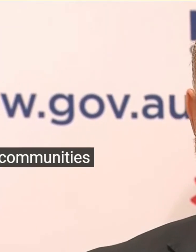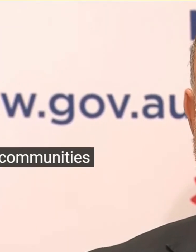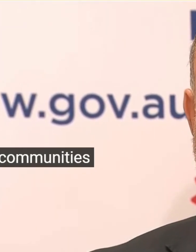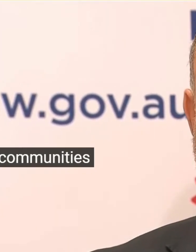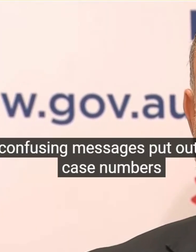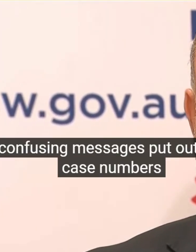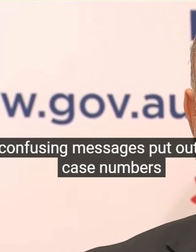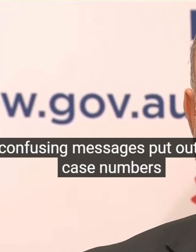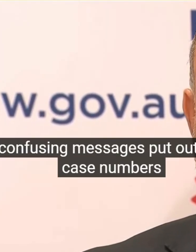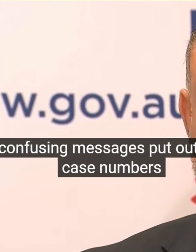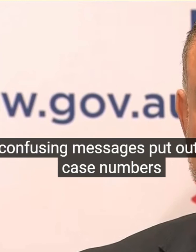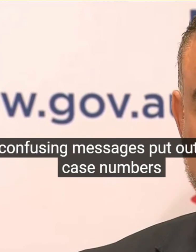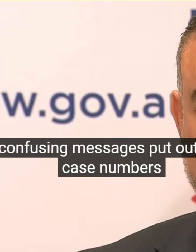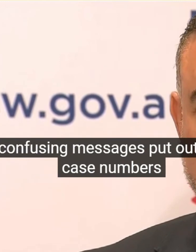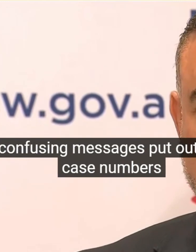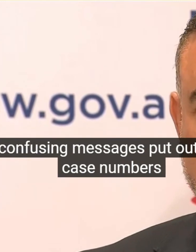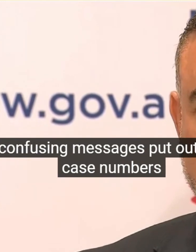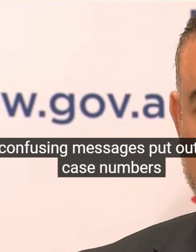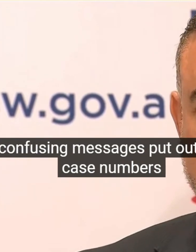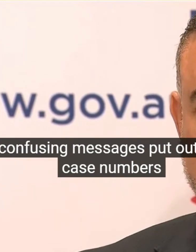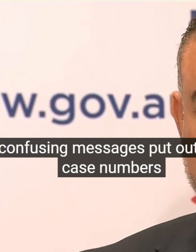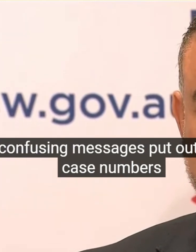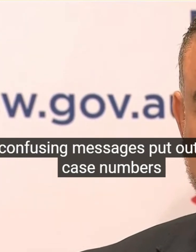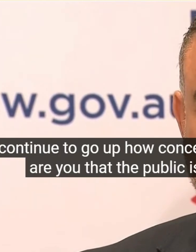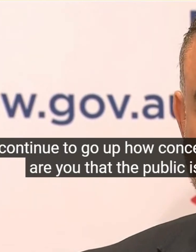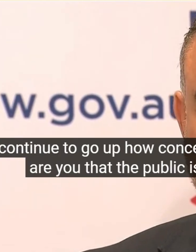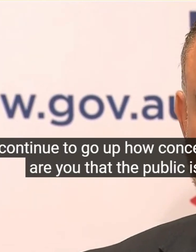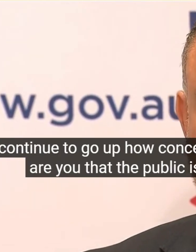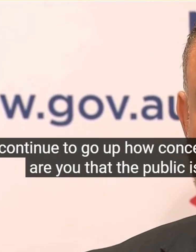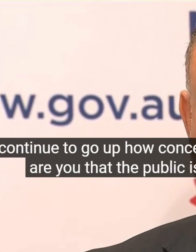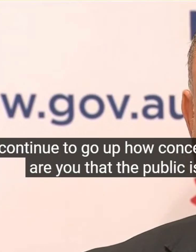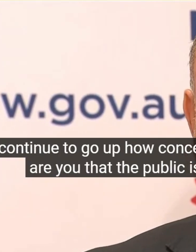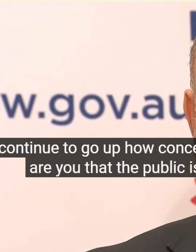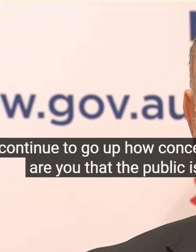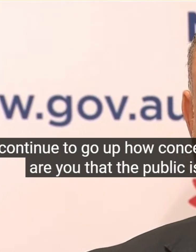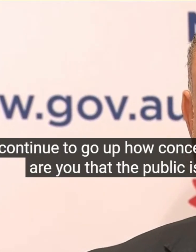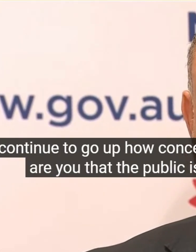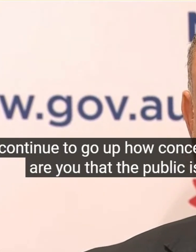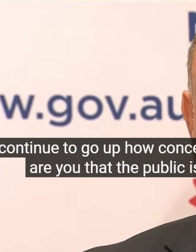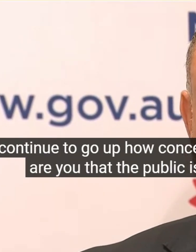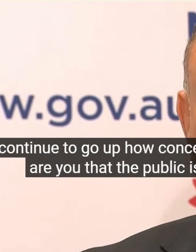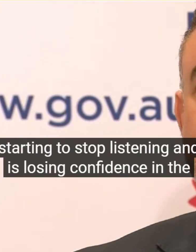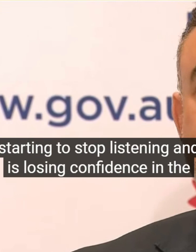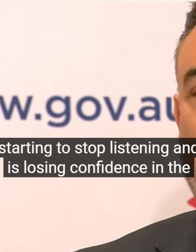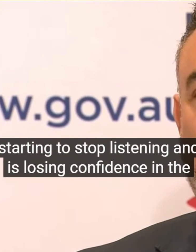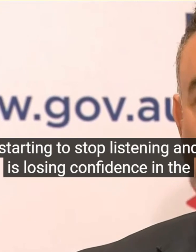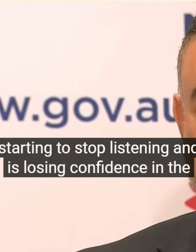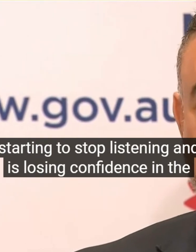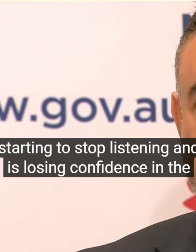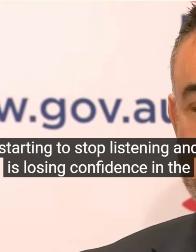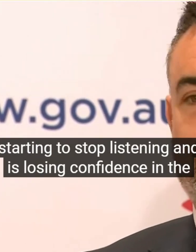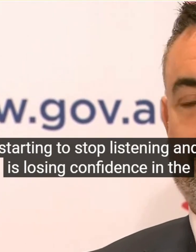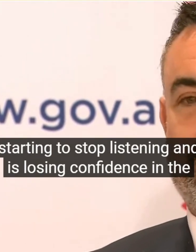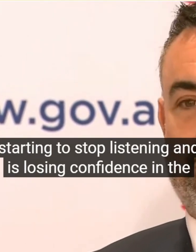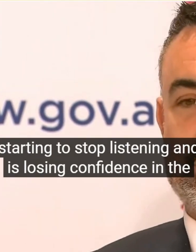Continue To Go Up How Concerned Are You That The Public Is Starting To Stop Listening And Is Losing Confidence In The Government Handling Of This Crisis Well Firstly I